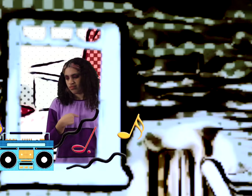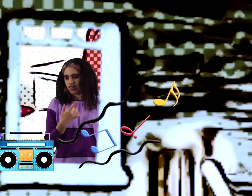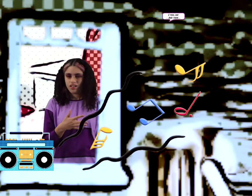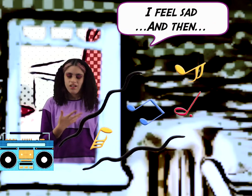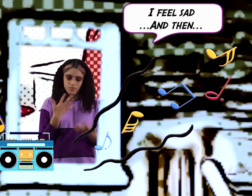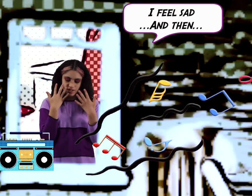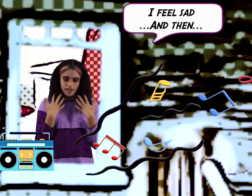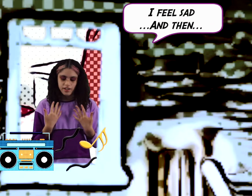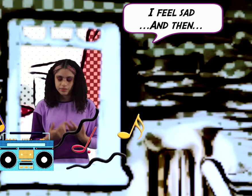I'm sad.